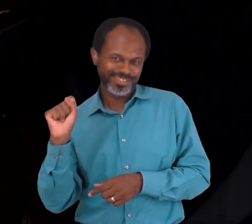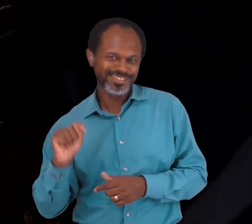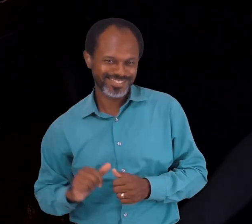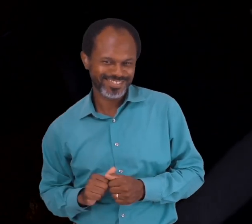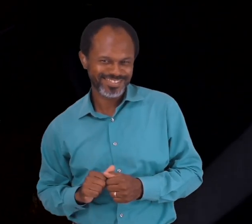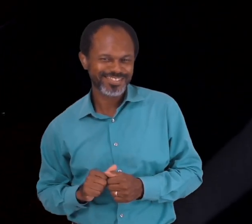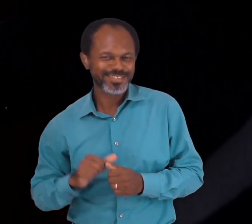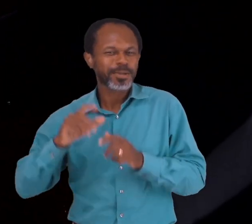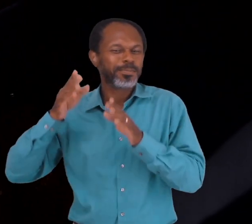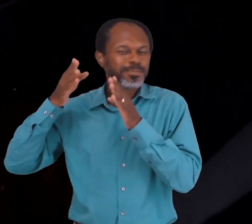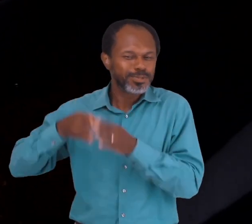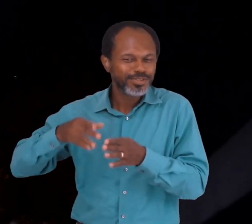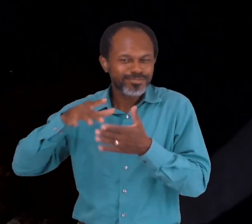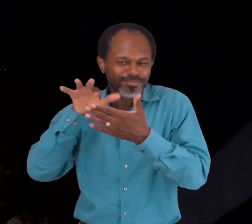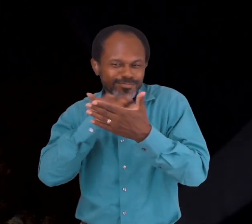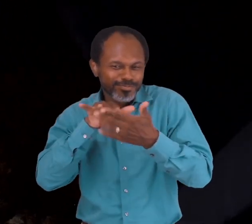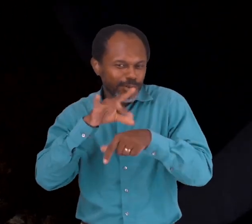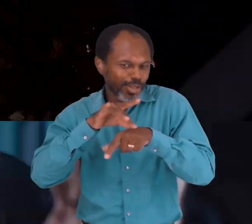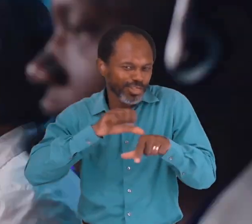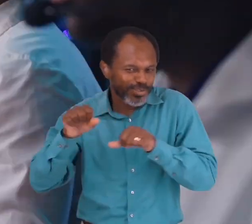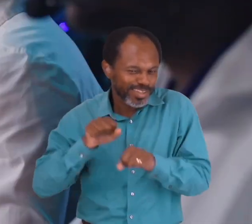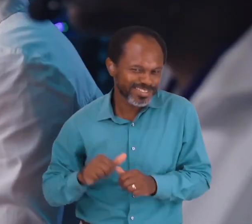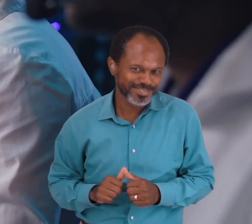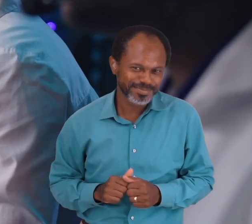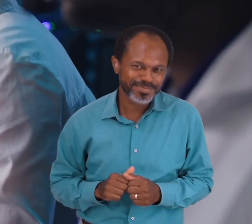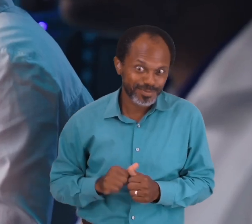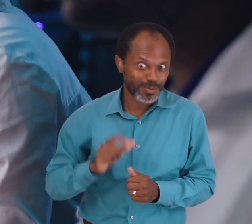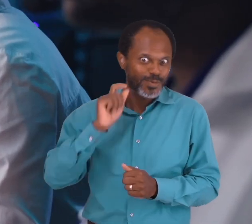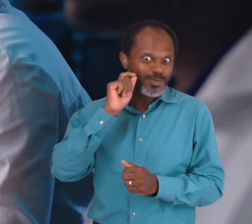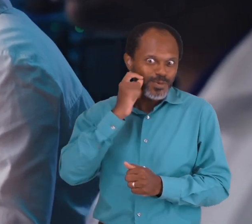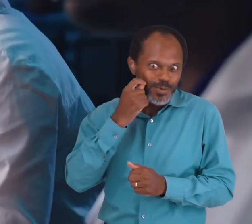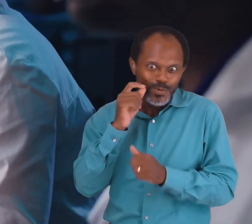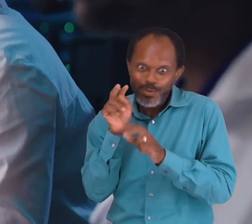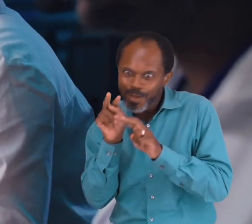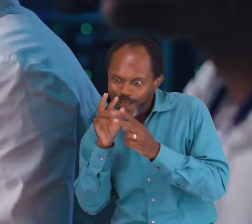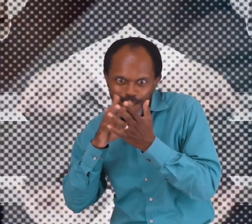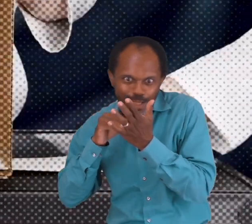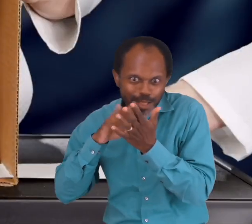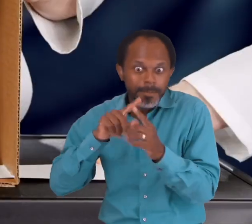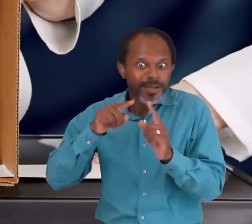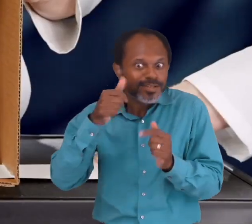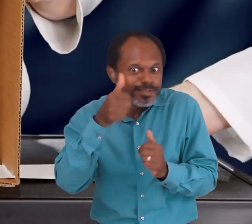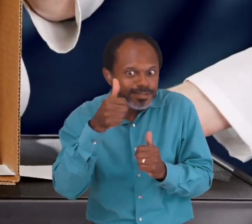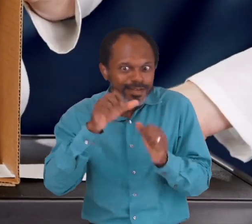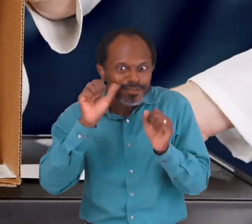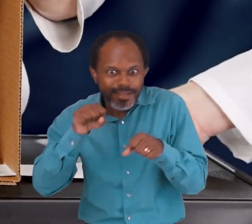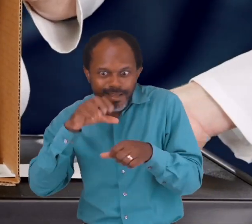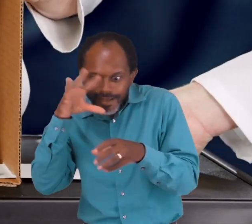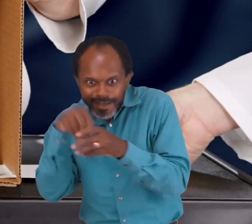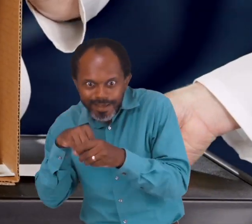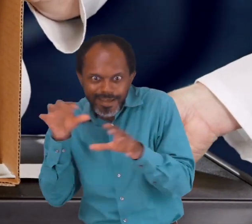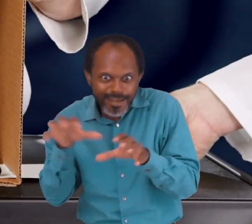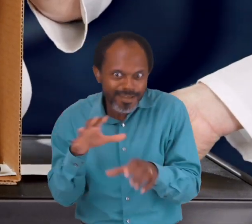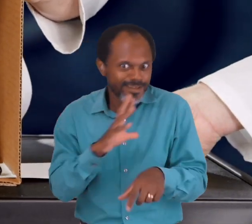person that studies earthquakes. It's pretty cool to watch the process, but it's even more exciting to do it yourself.